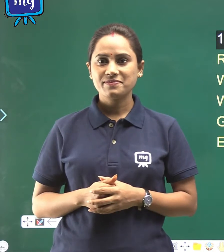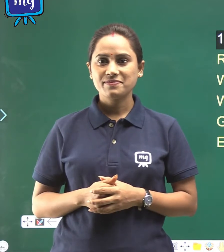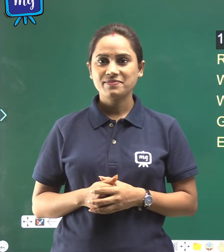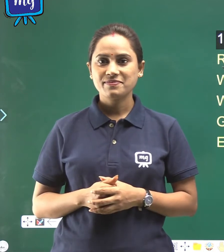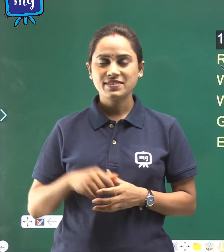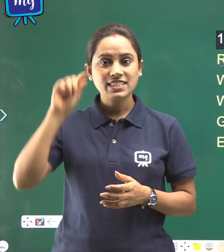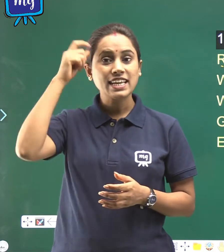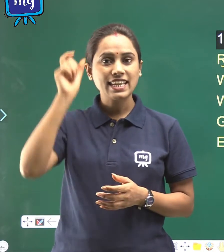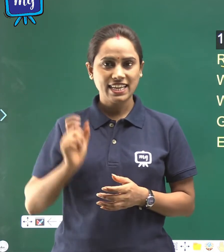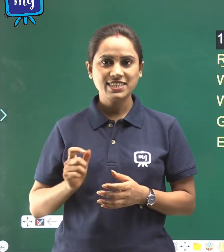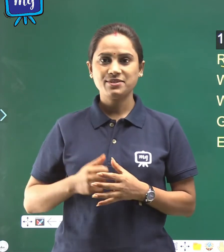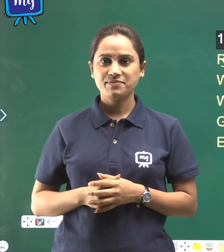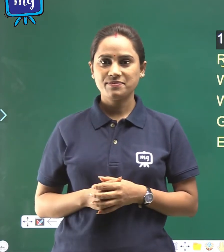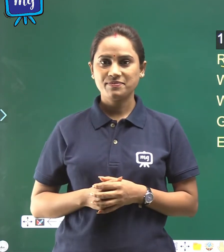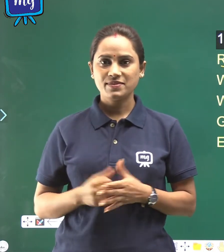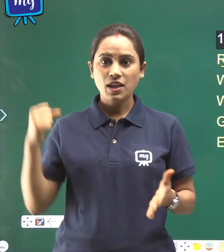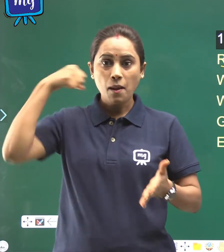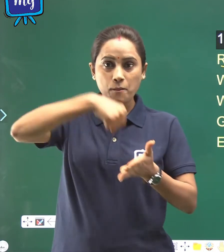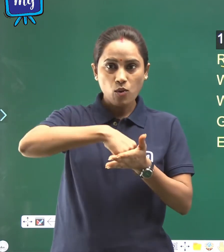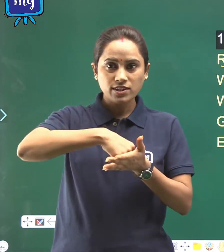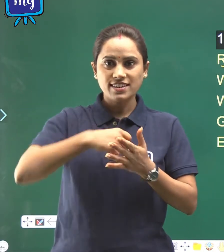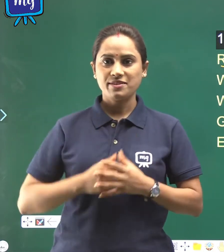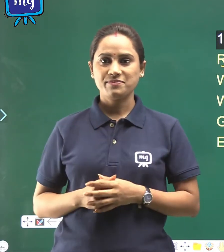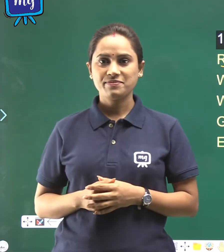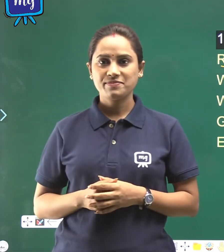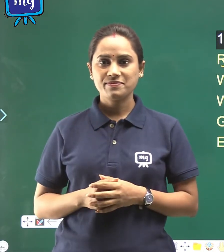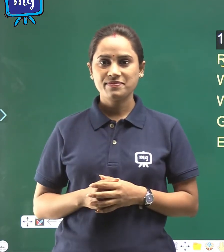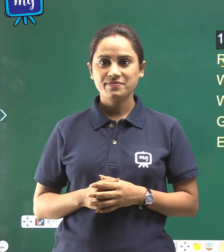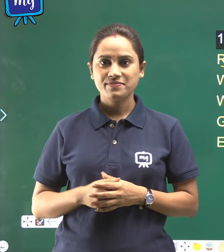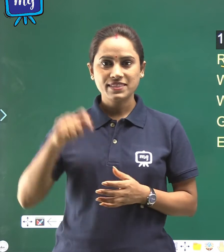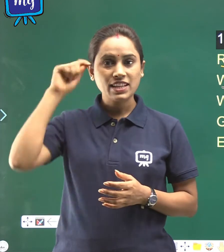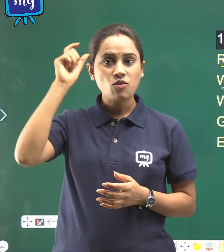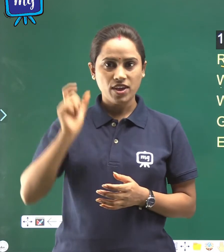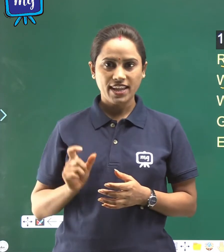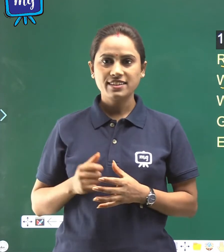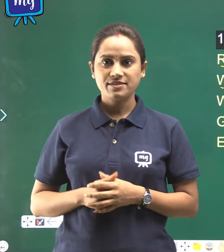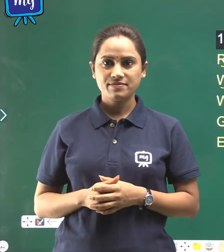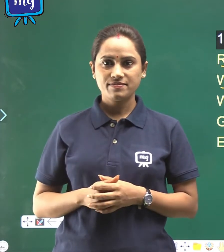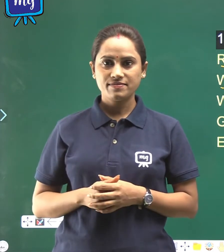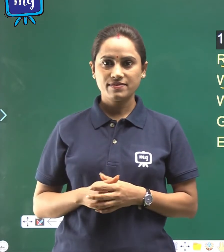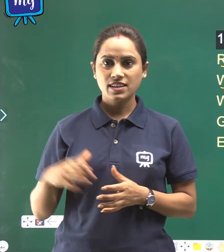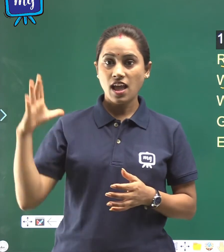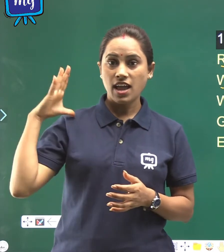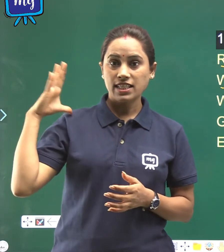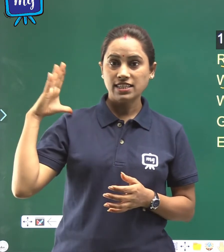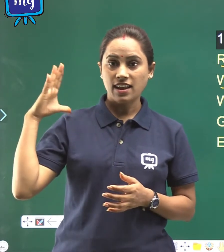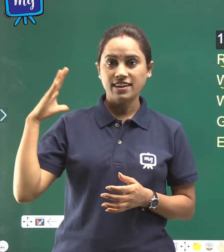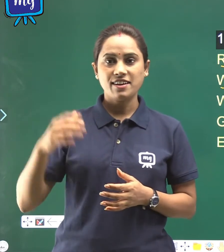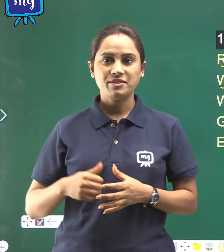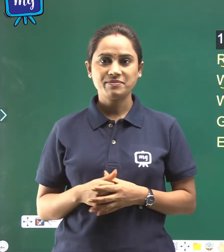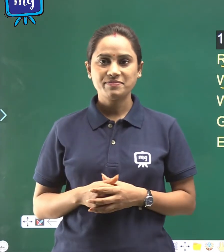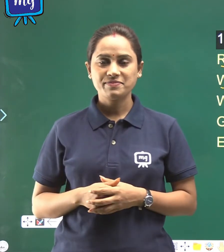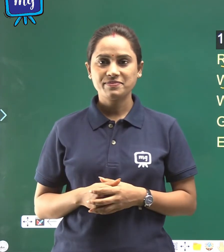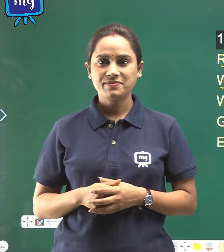Reach, Pahunchna, Wait, Intizar Karna,